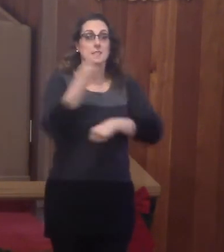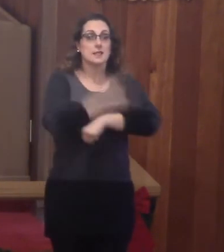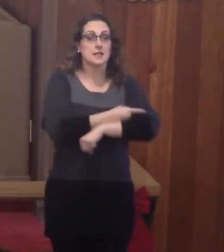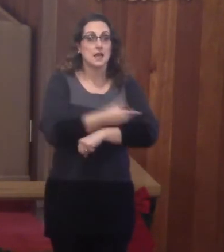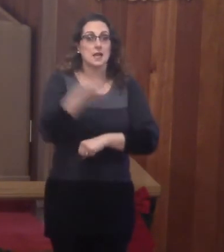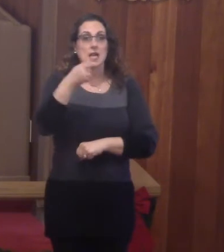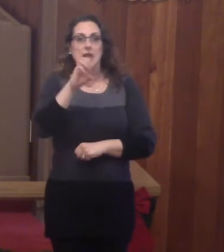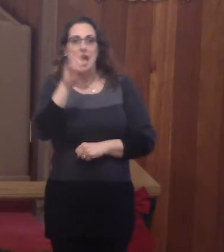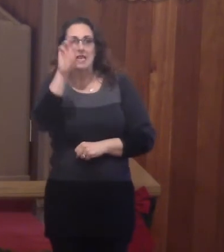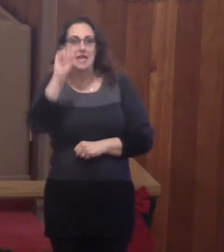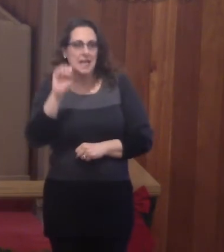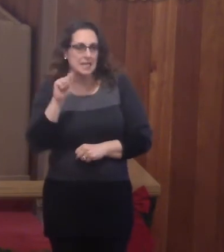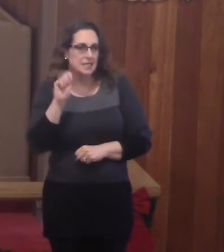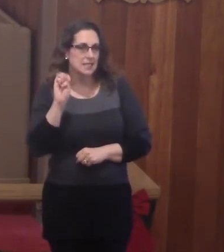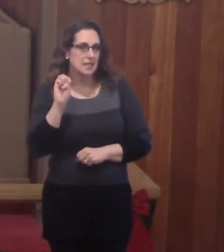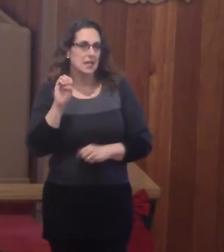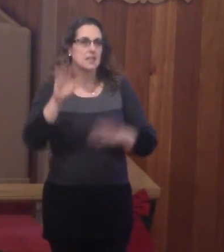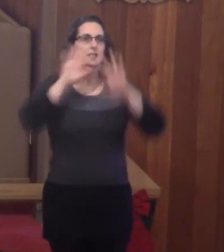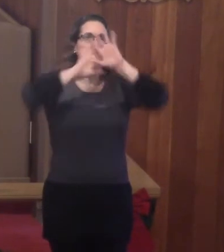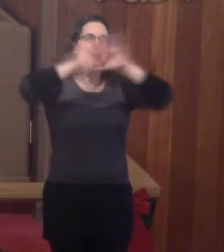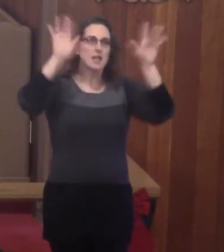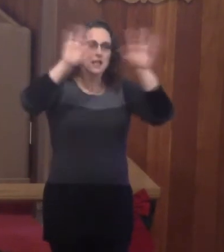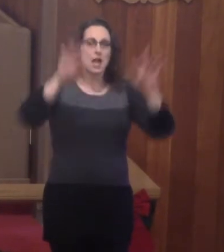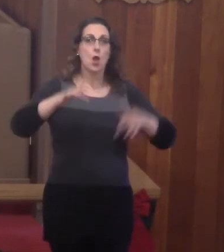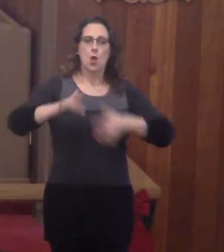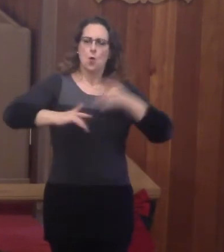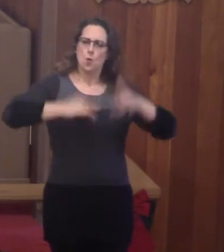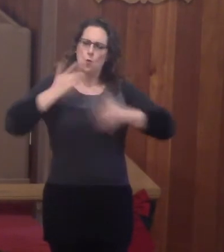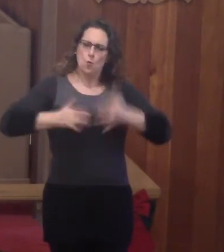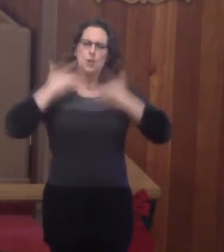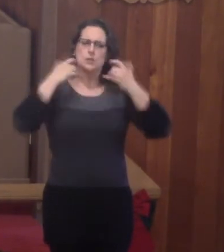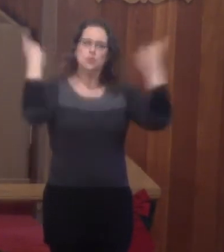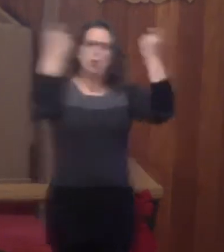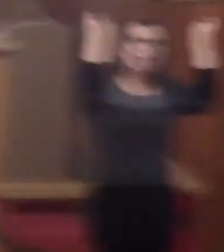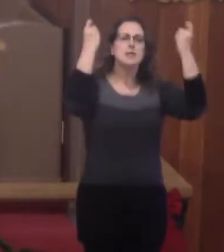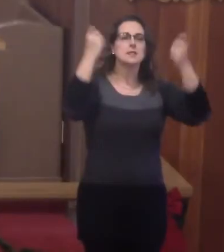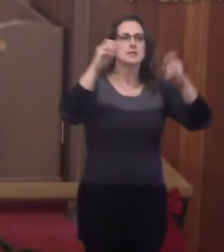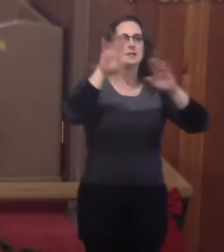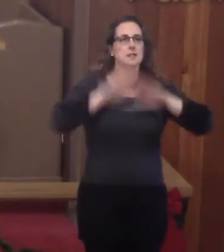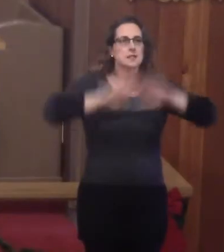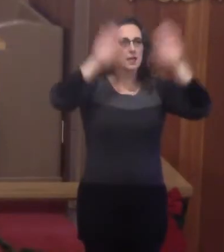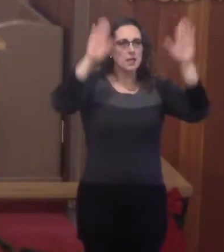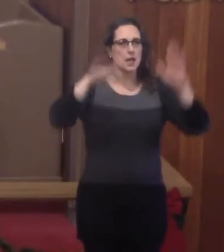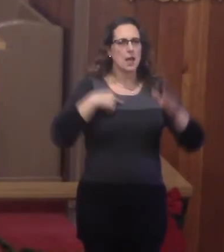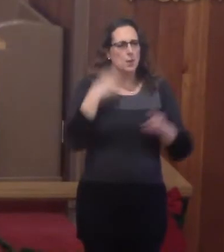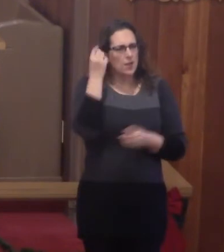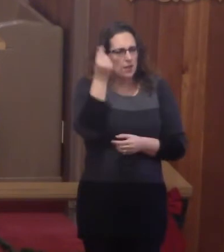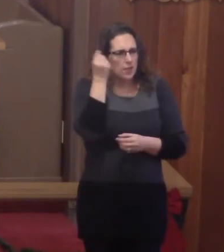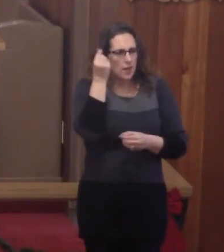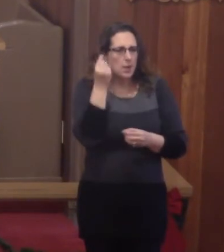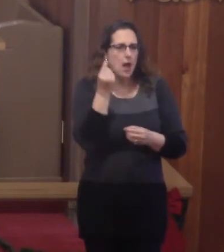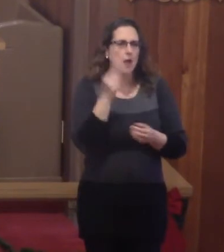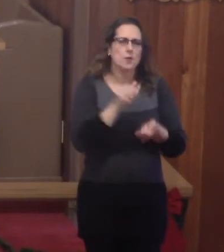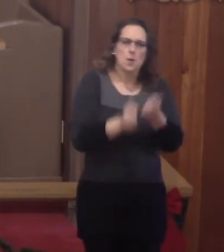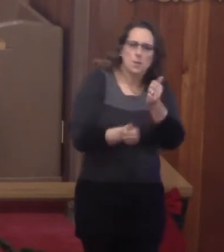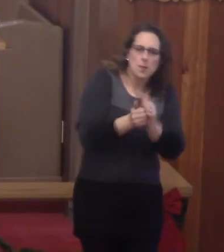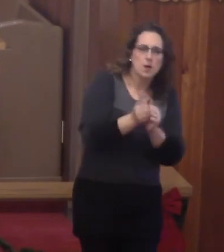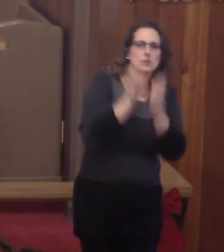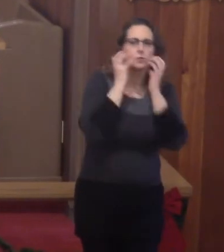Gaudete Sunday. Rejoice Sunday. And we meditate on one of the most beloved passages in Scripture from